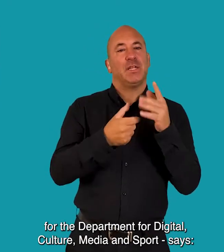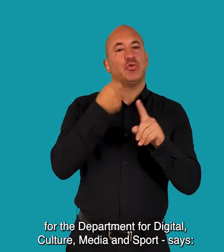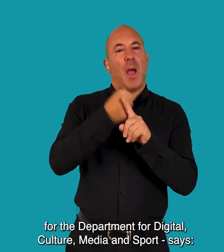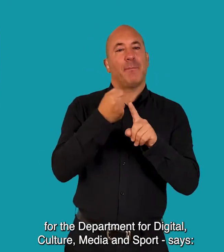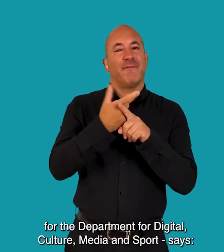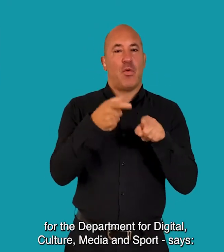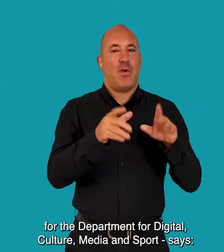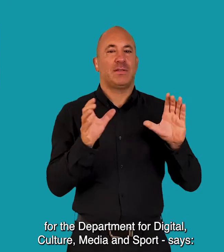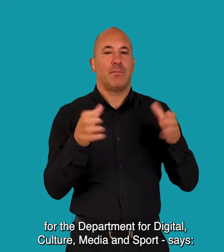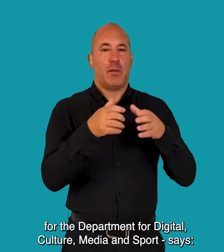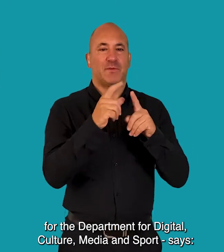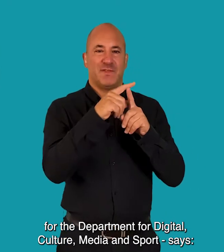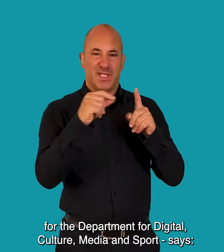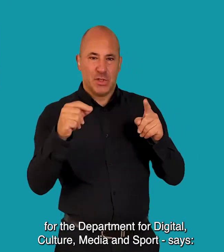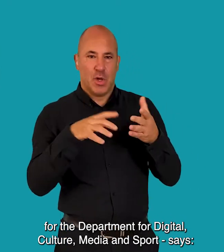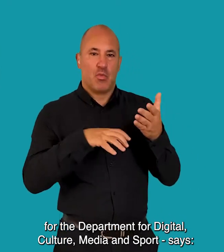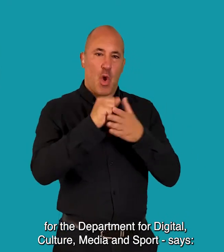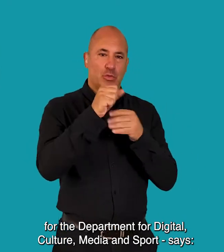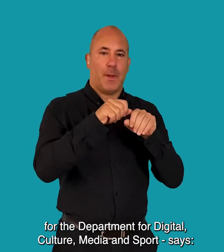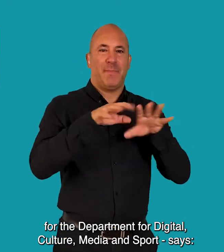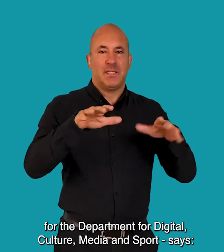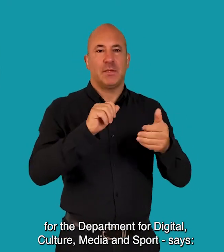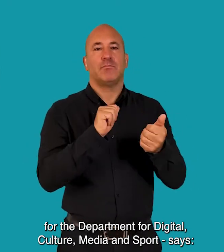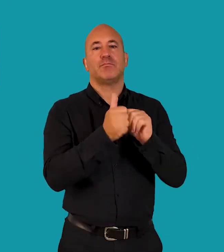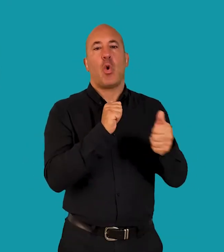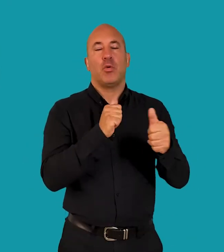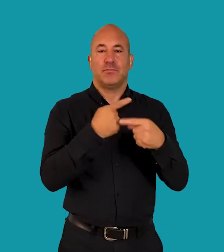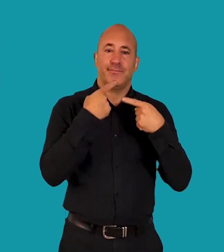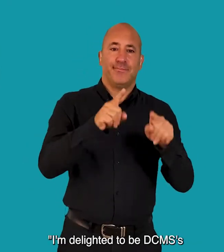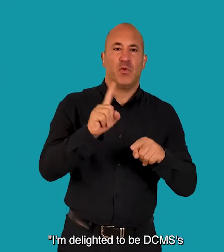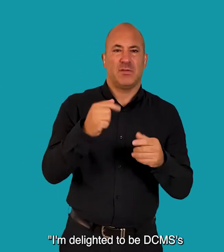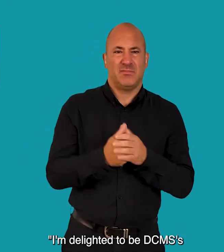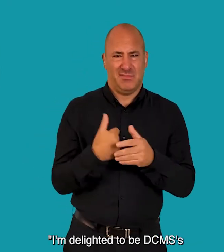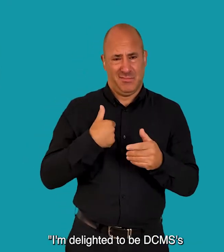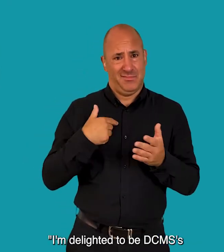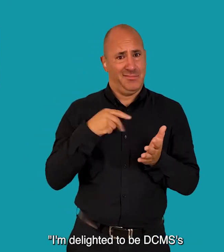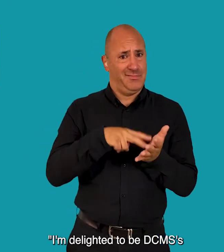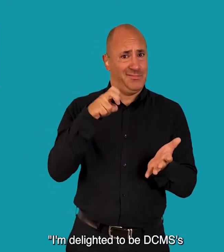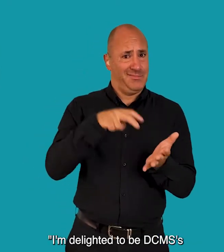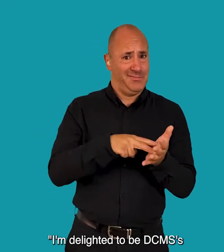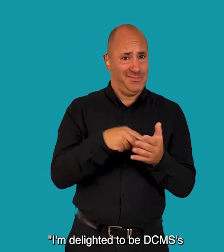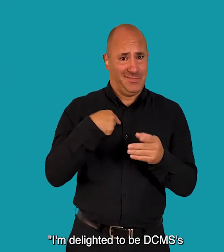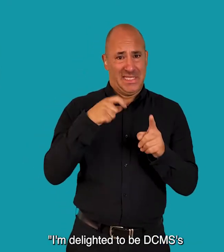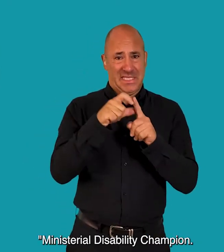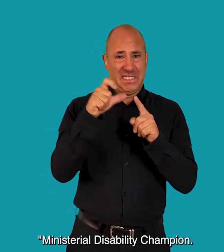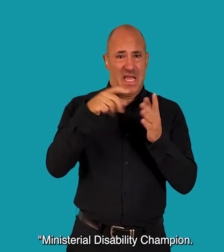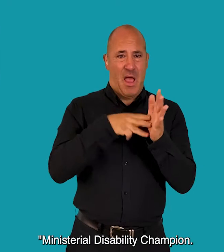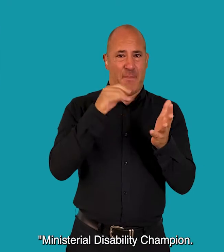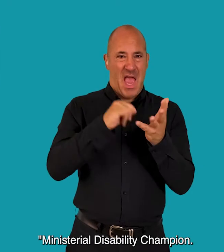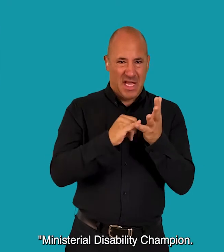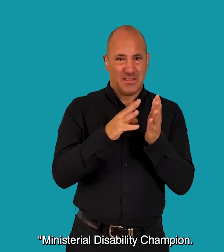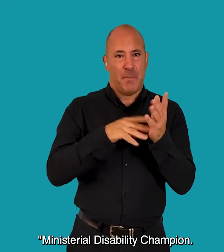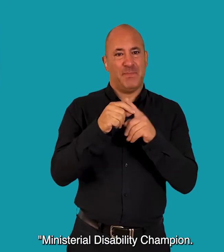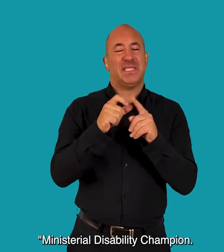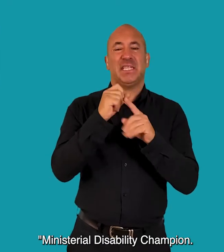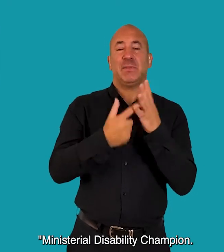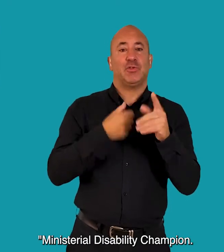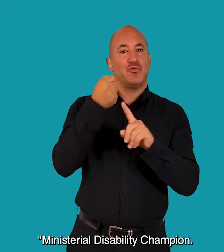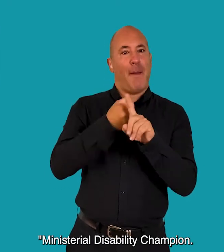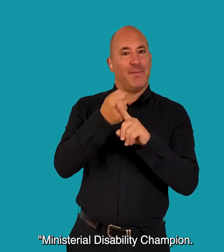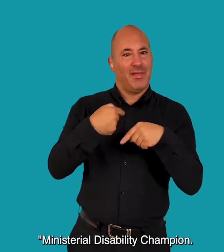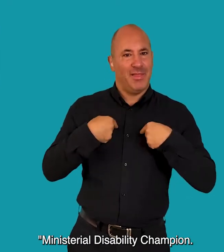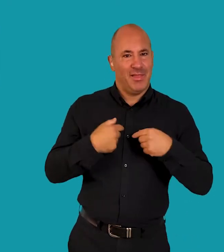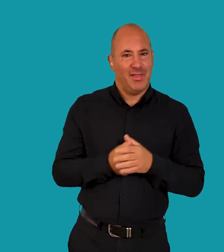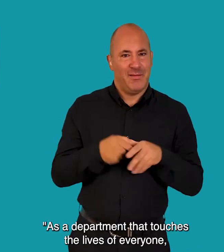for the Department for Digital, Culture, Media and Sport says I am delighted to be DCMS's Ministerial Disability